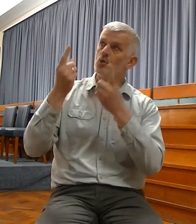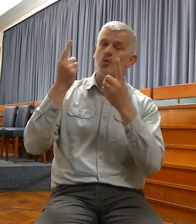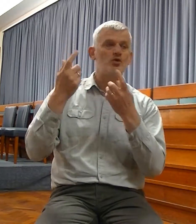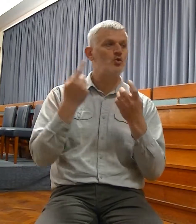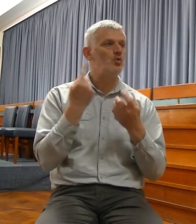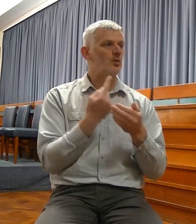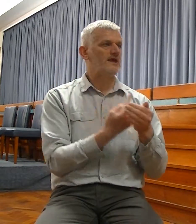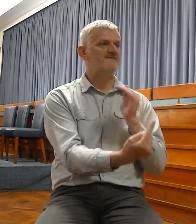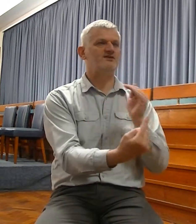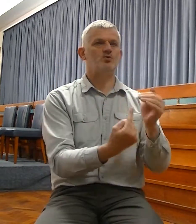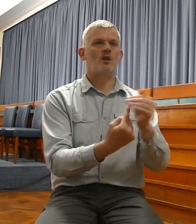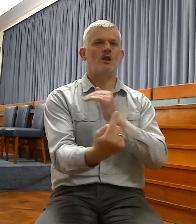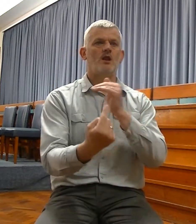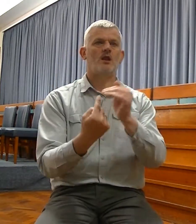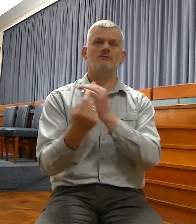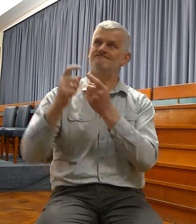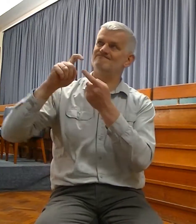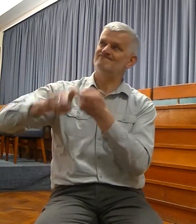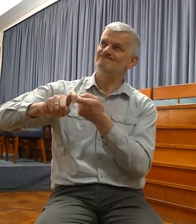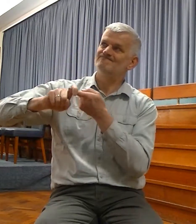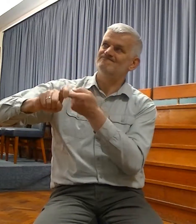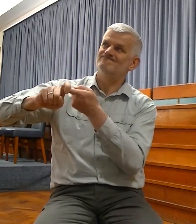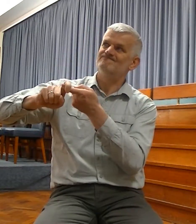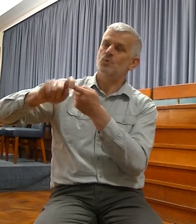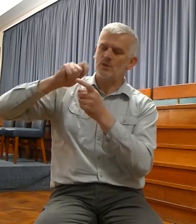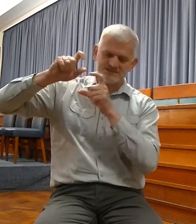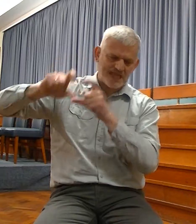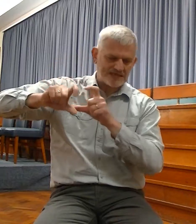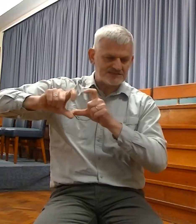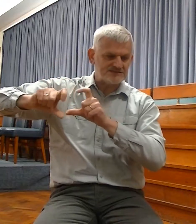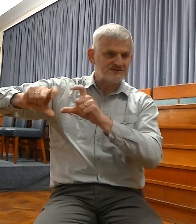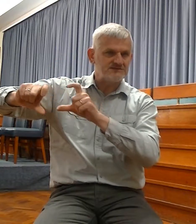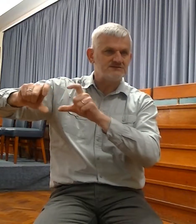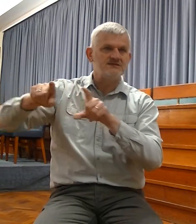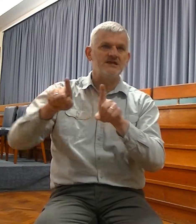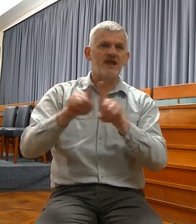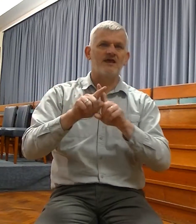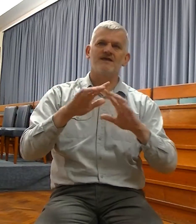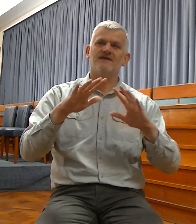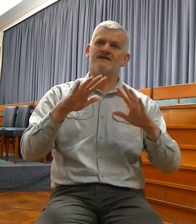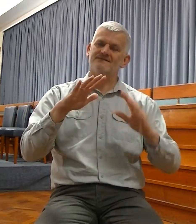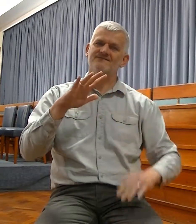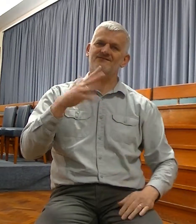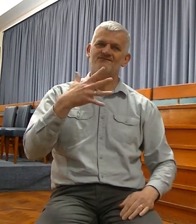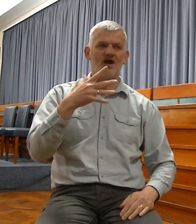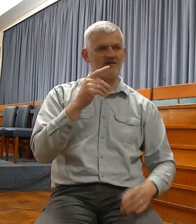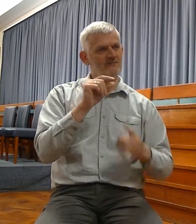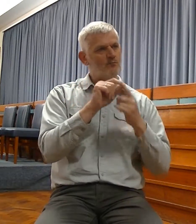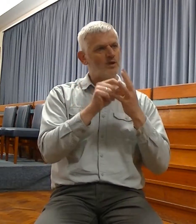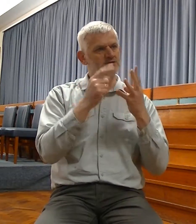The perseverance of the saints. Saved always to be saved. So there are some verses in